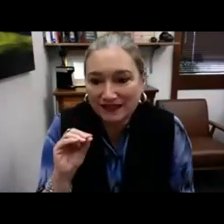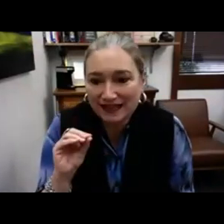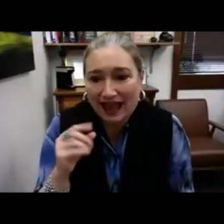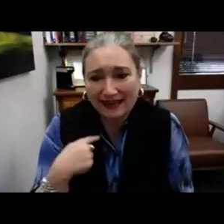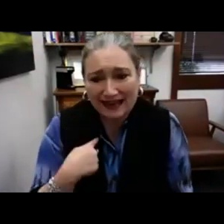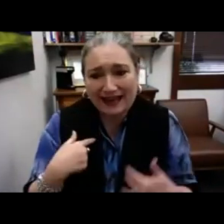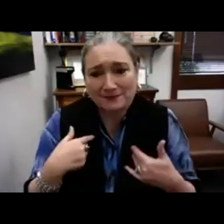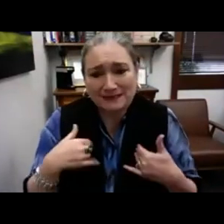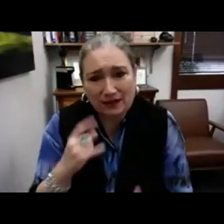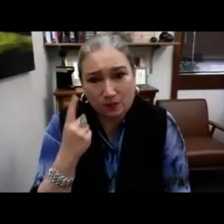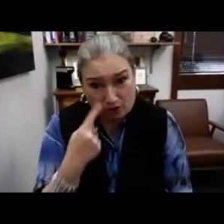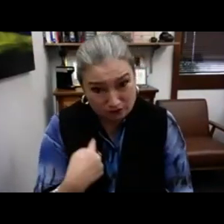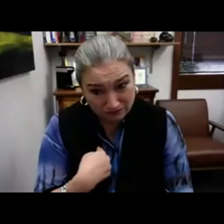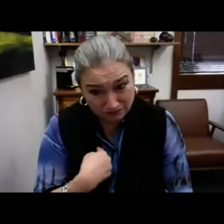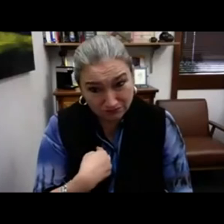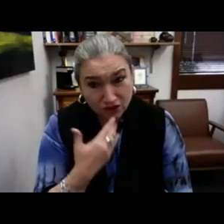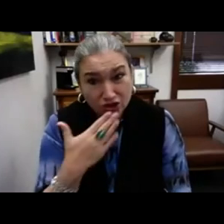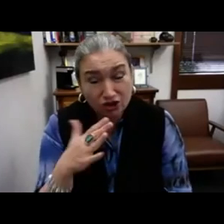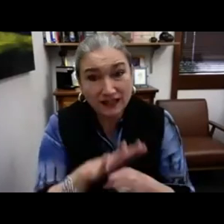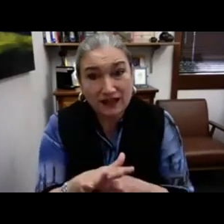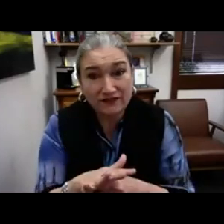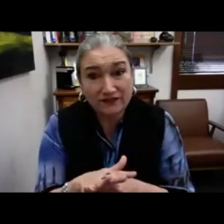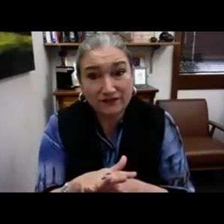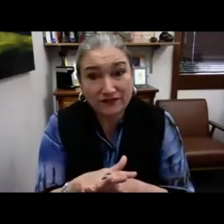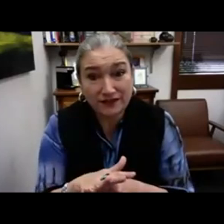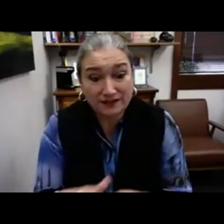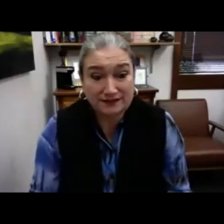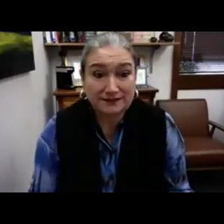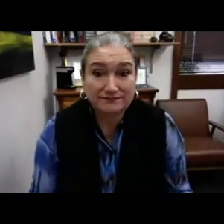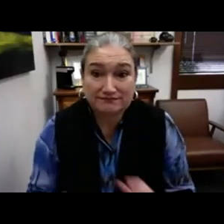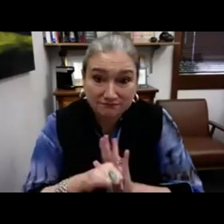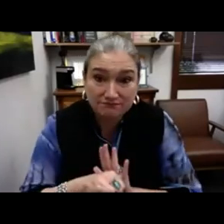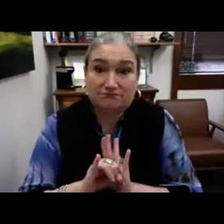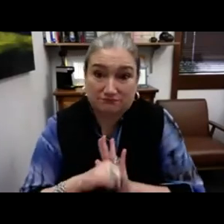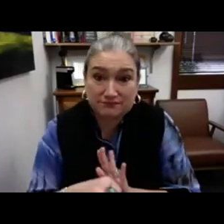And I'm now 50. And I'm still wondering, am I good enough?